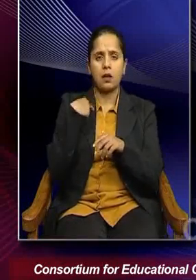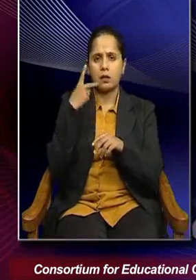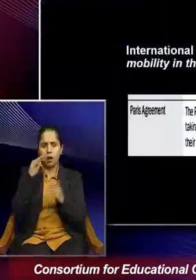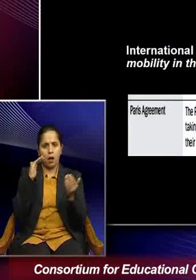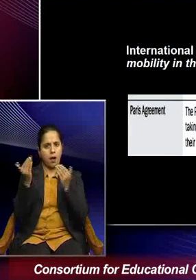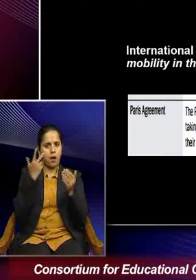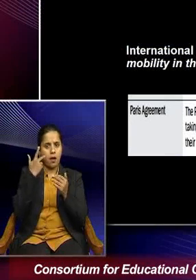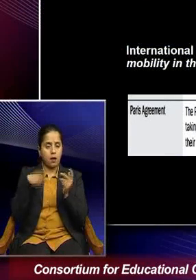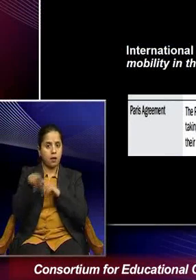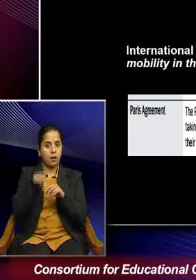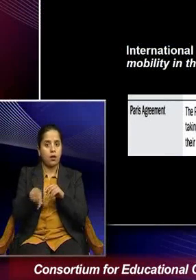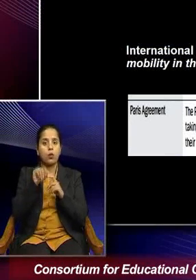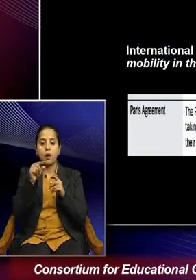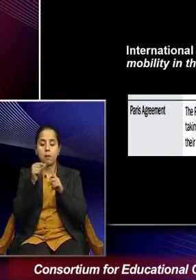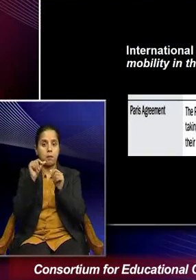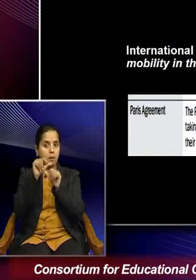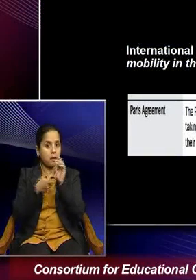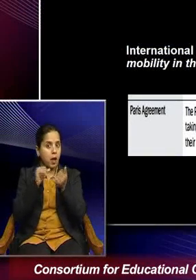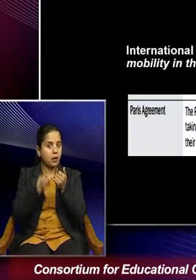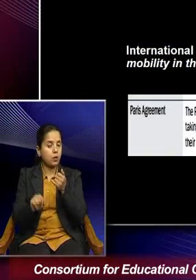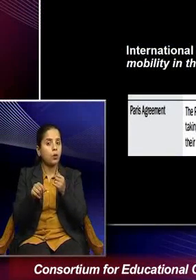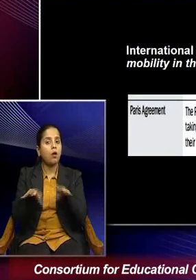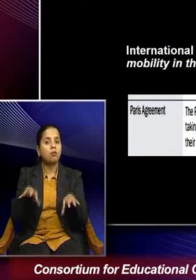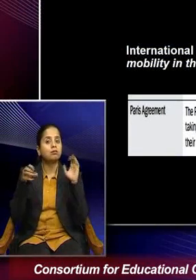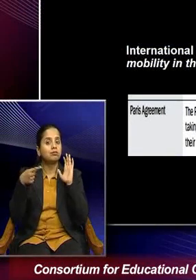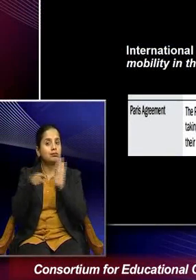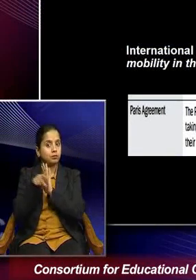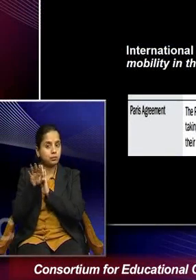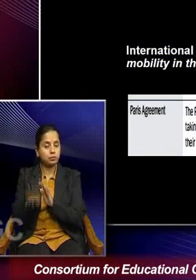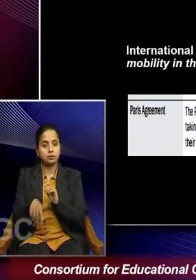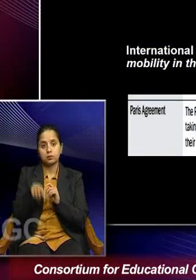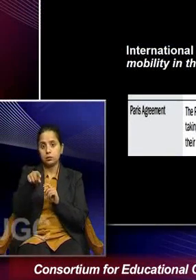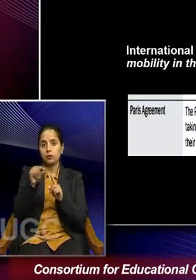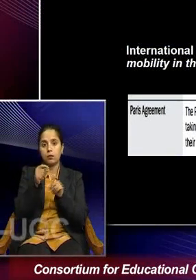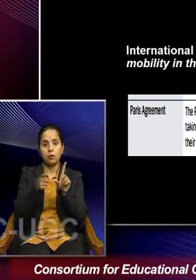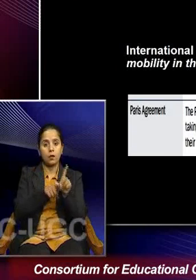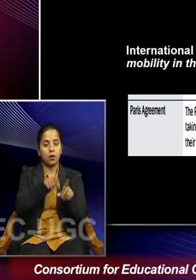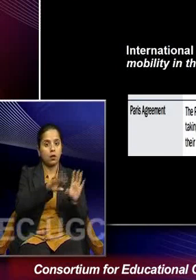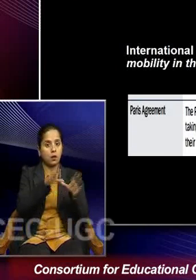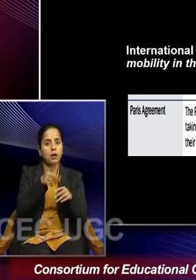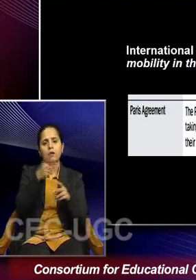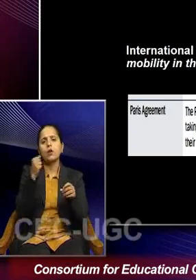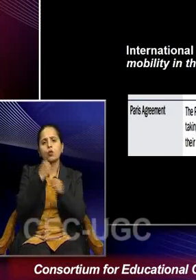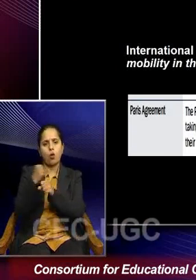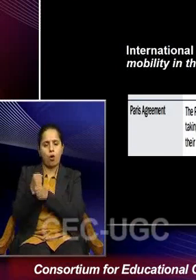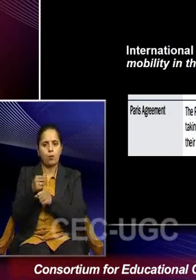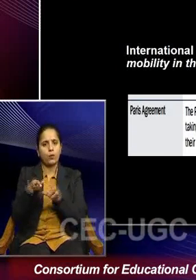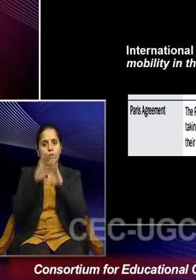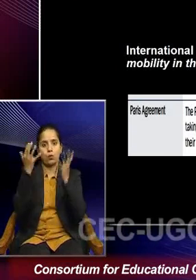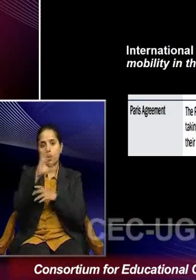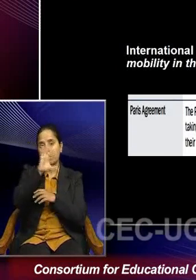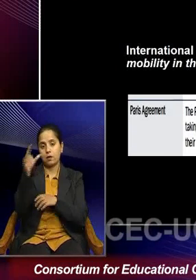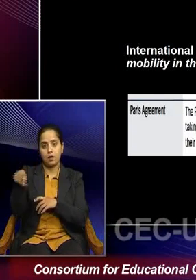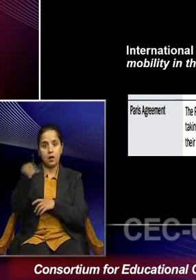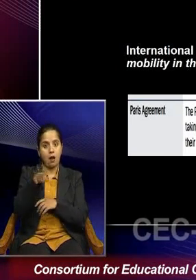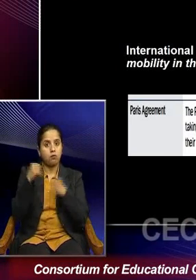the preamble of the Paris Agreement also states that, you know, the party should, basically the different government in the world, that when